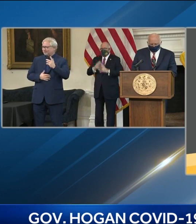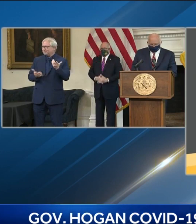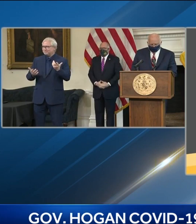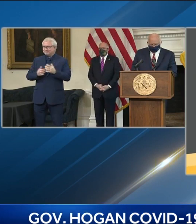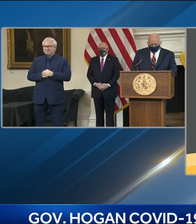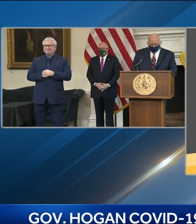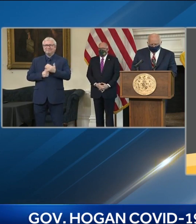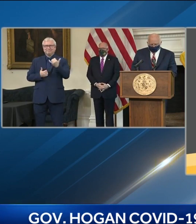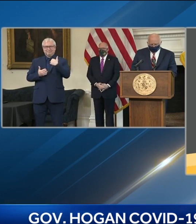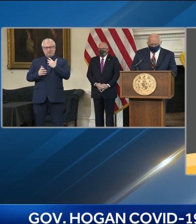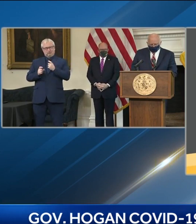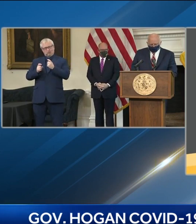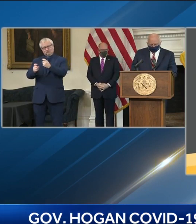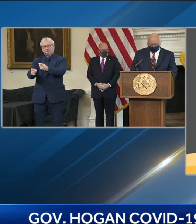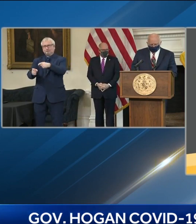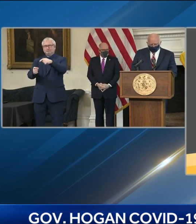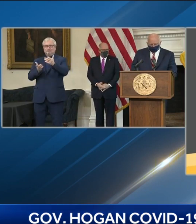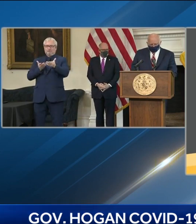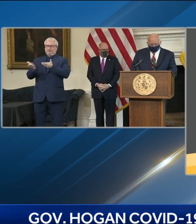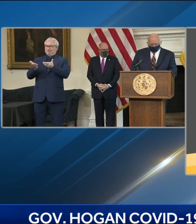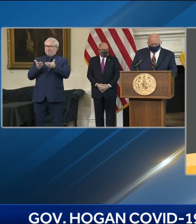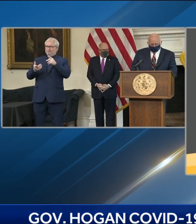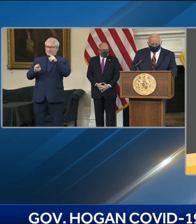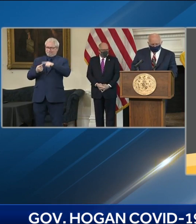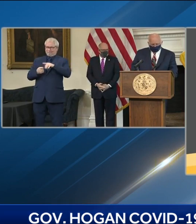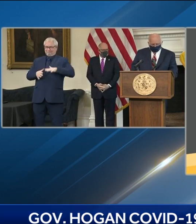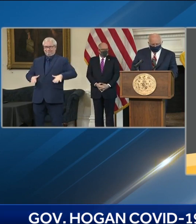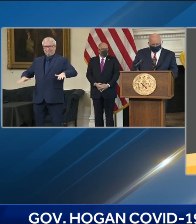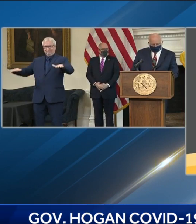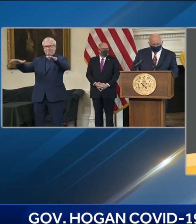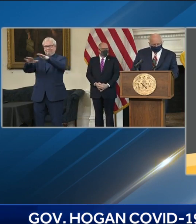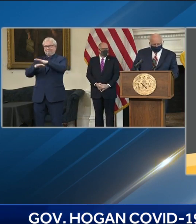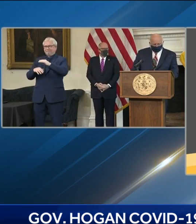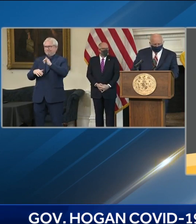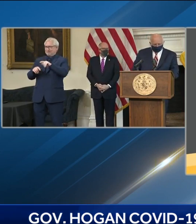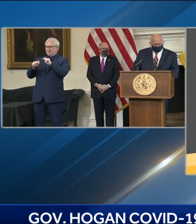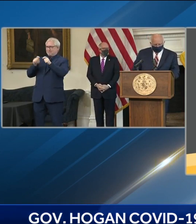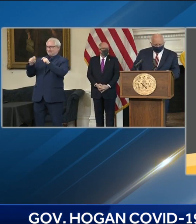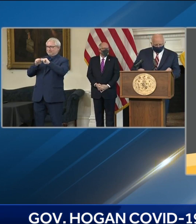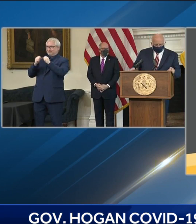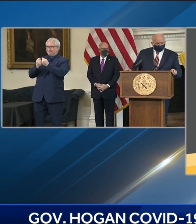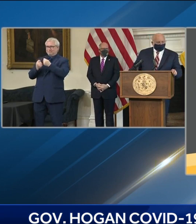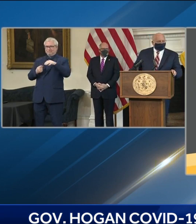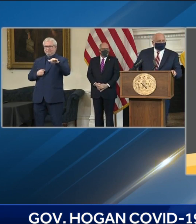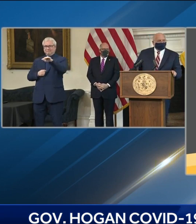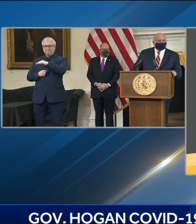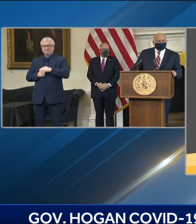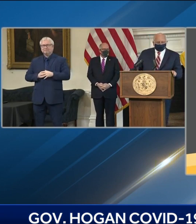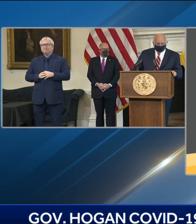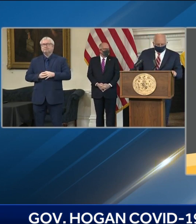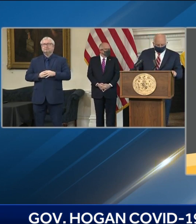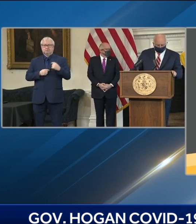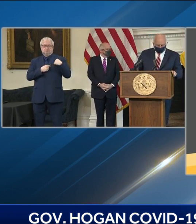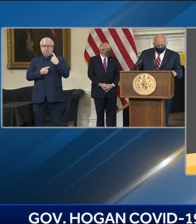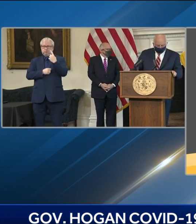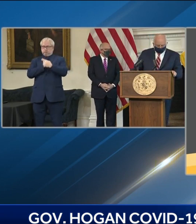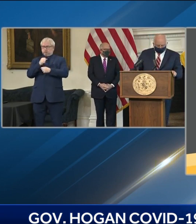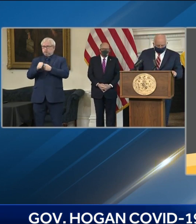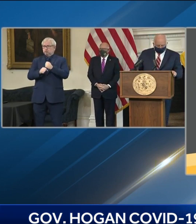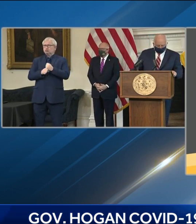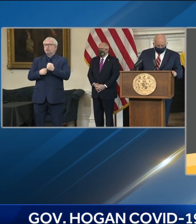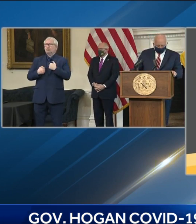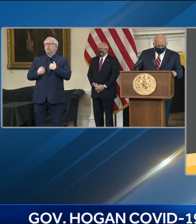as a member of your team. Over the last year, I had the opportunity to observe